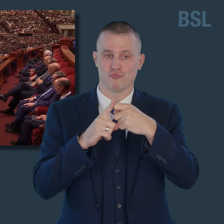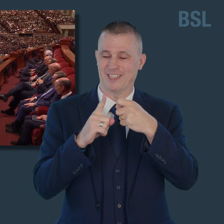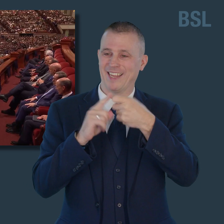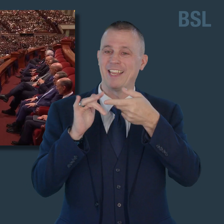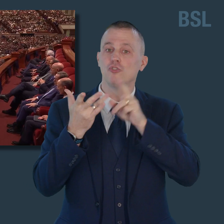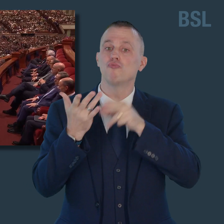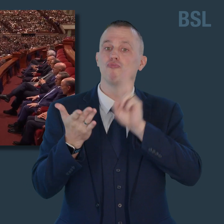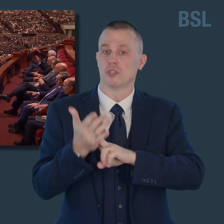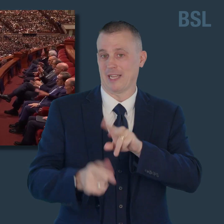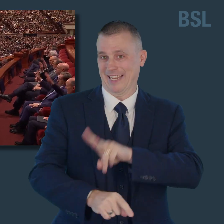it.